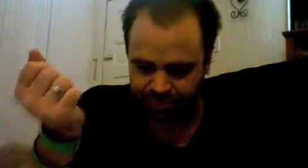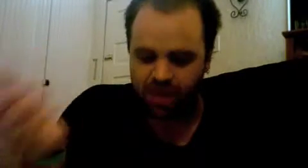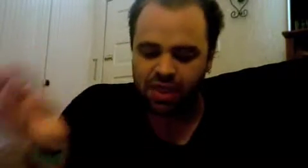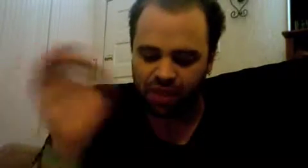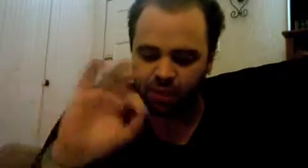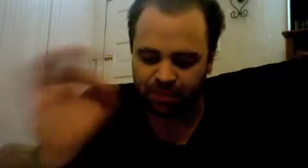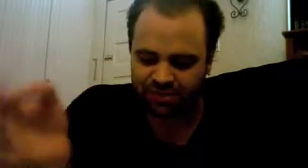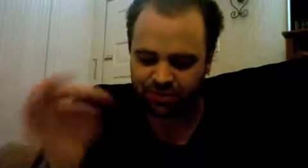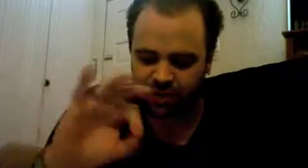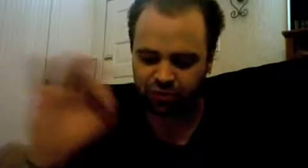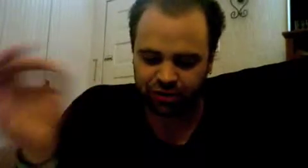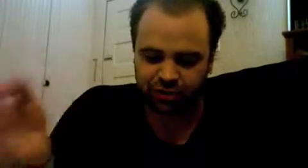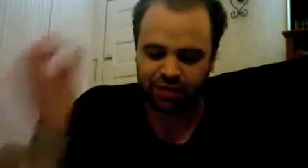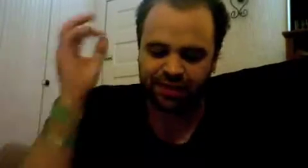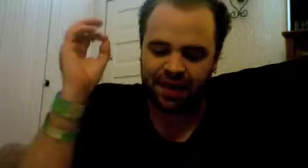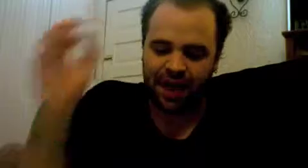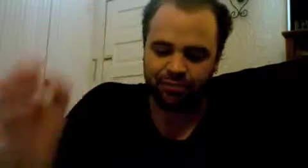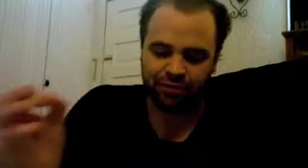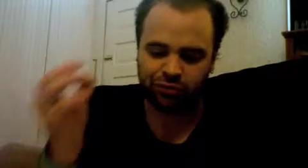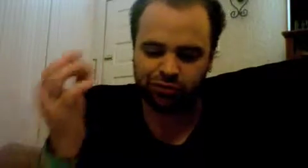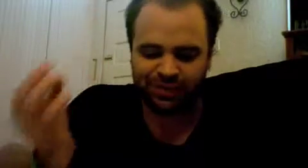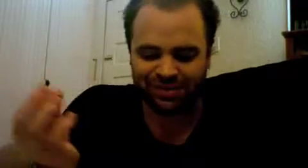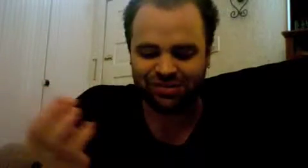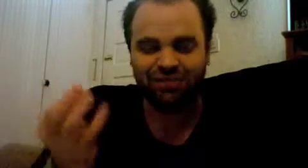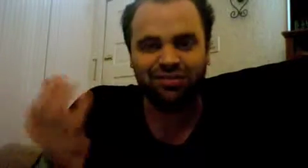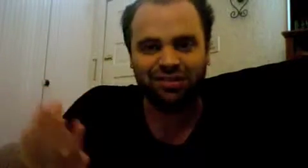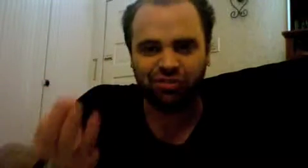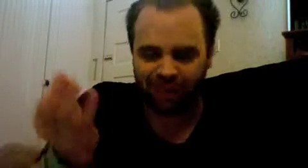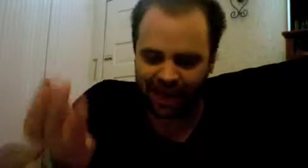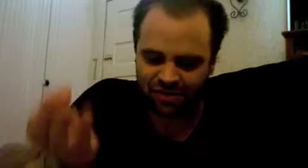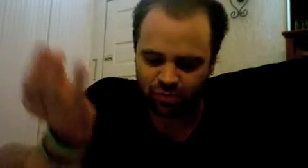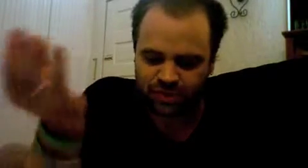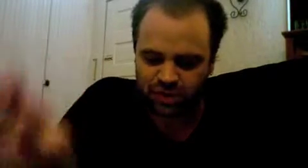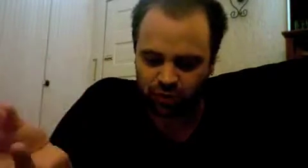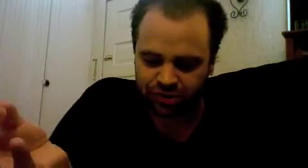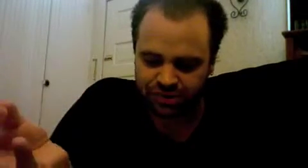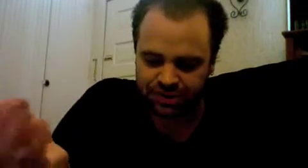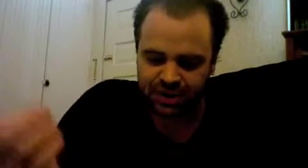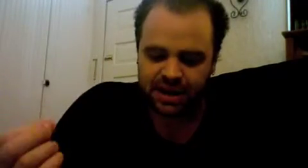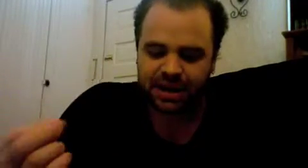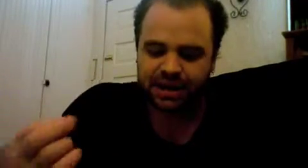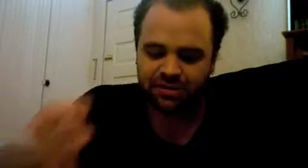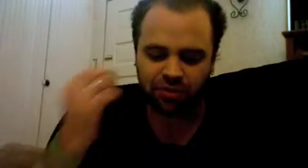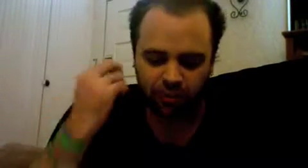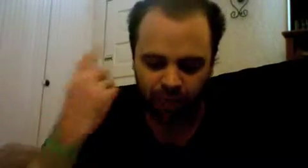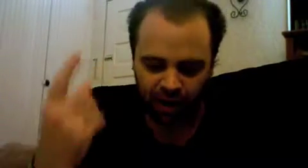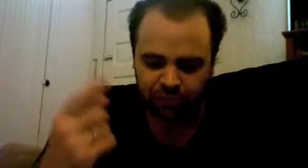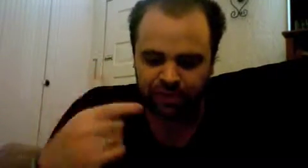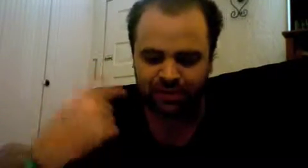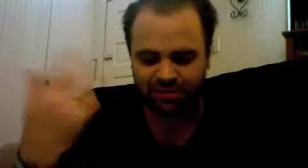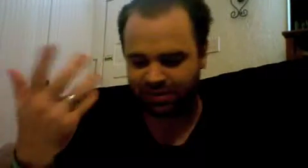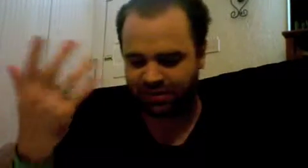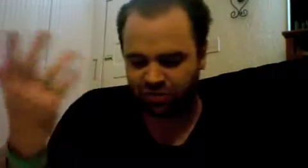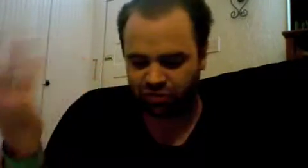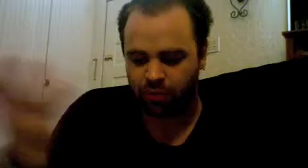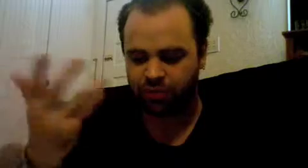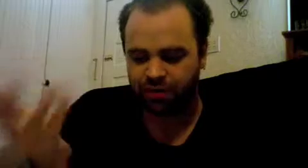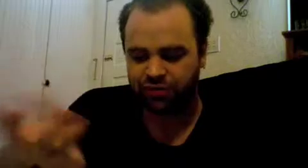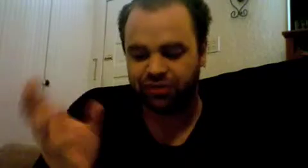though it may seem contradictory that the absolute should be conceived essentially as a result it needs a little pondering to set this show of contradiction